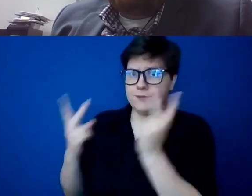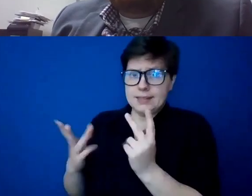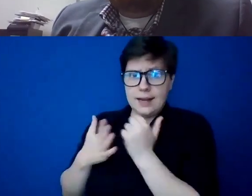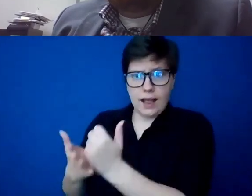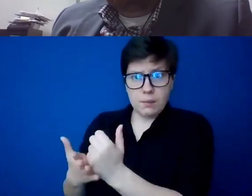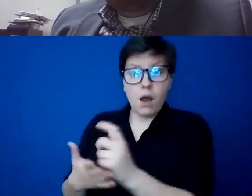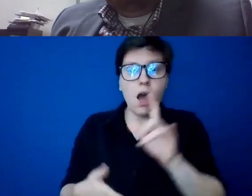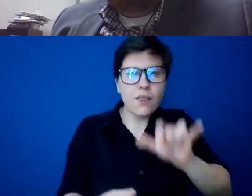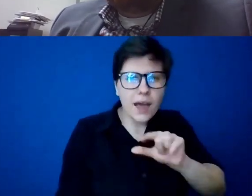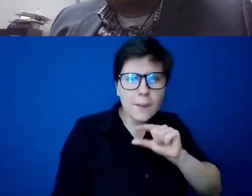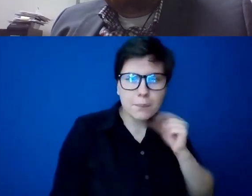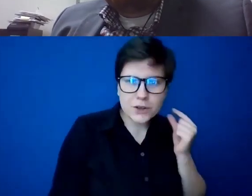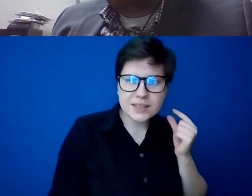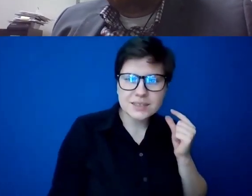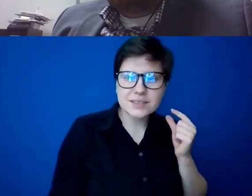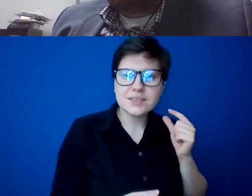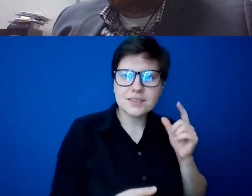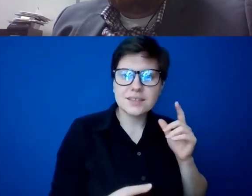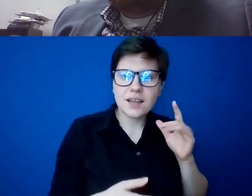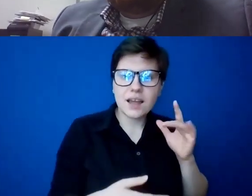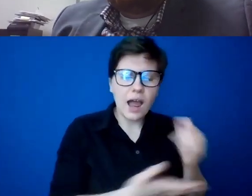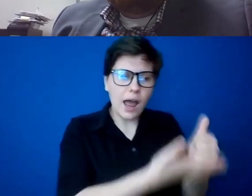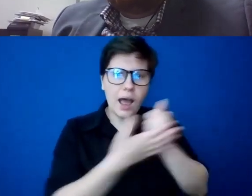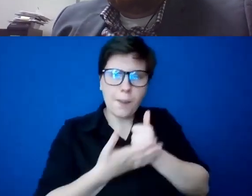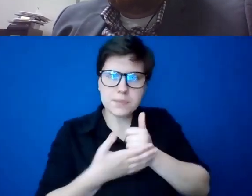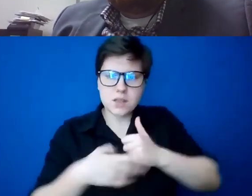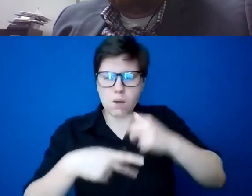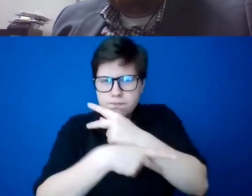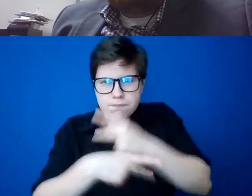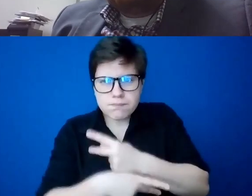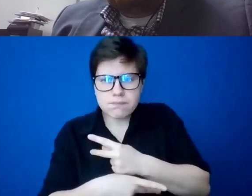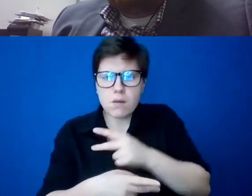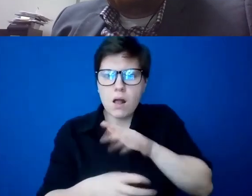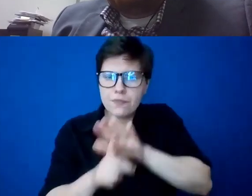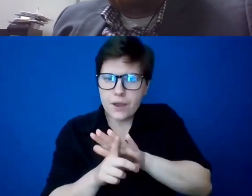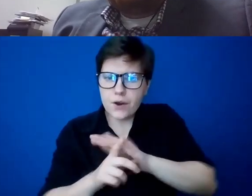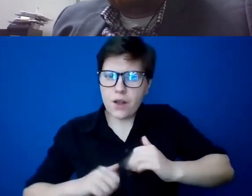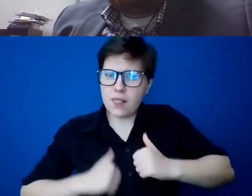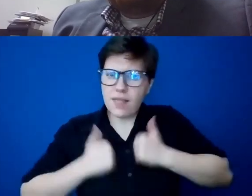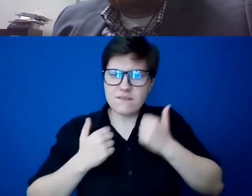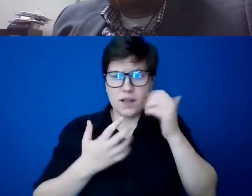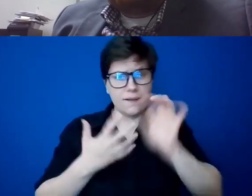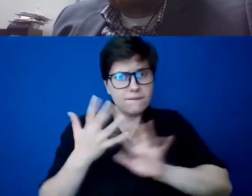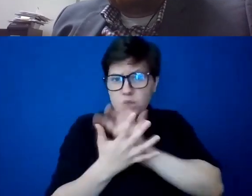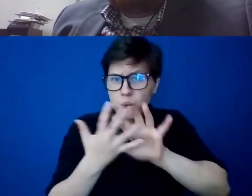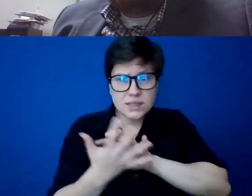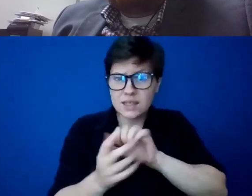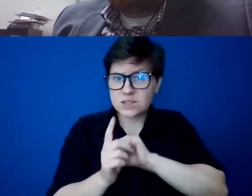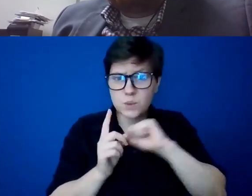presence is helping them interpret the realities that are confusing for them.